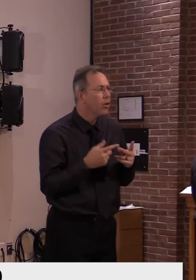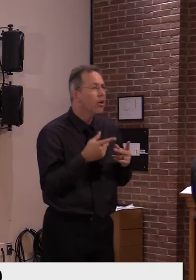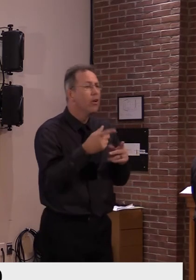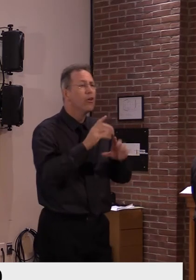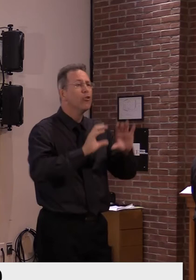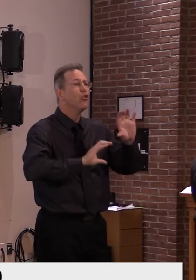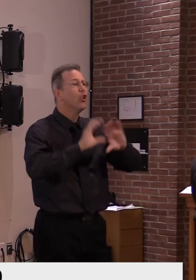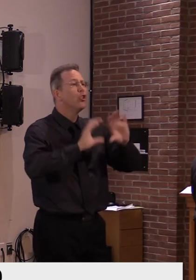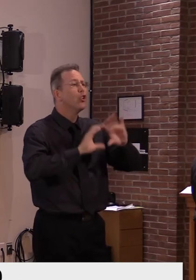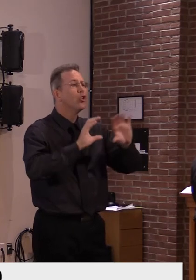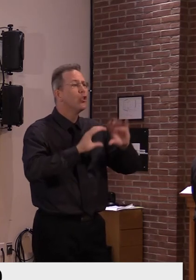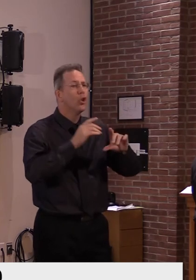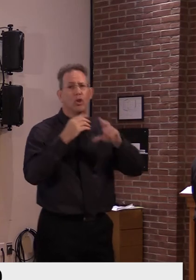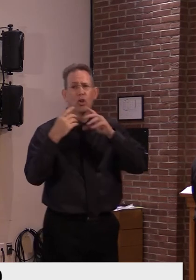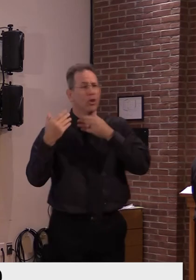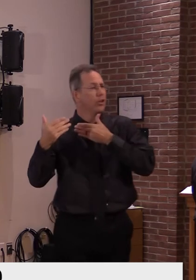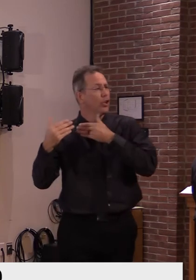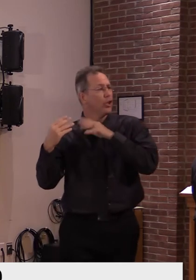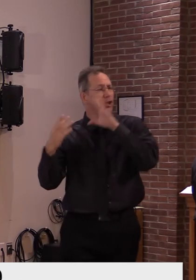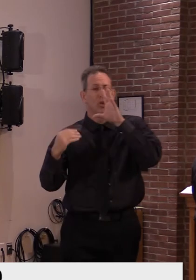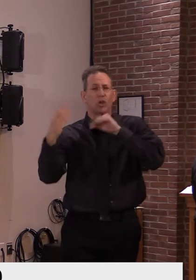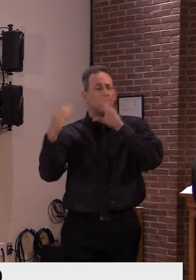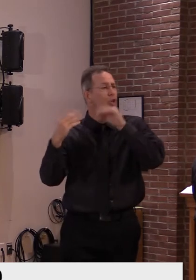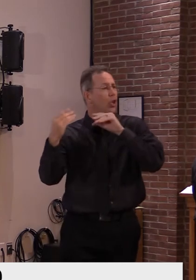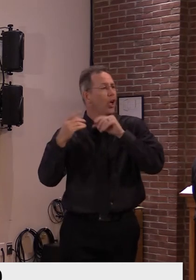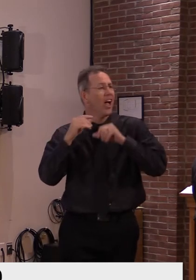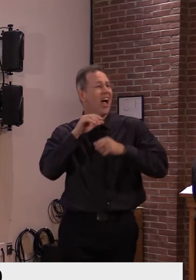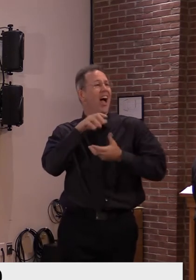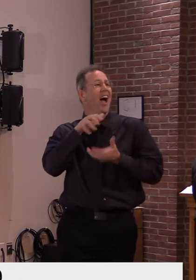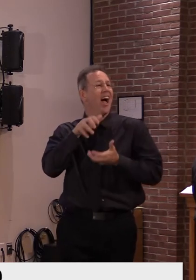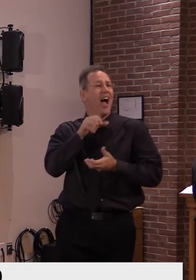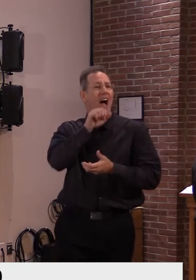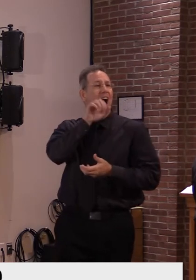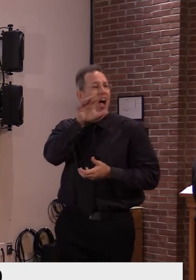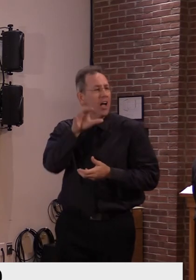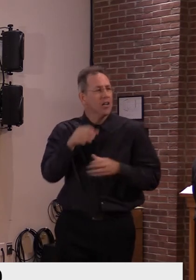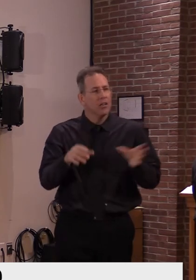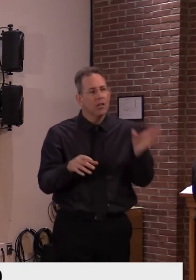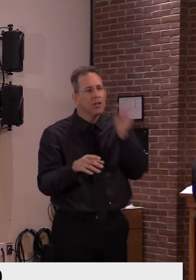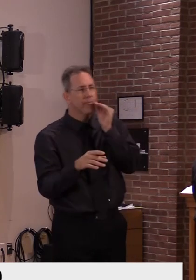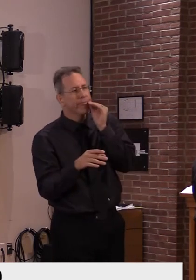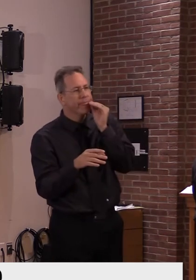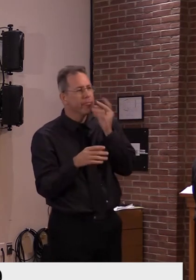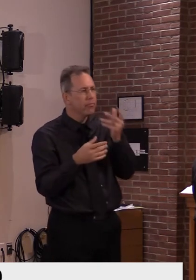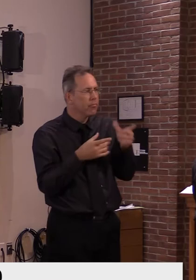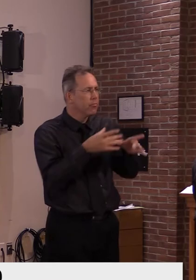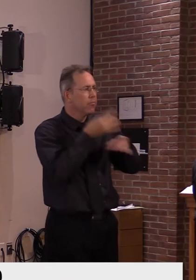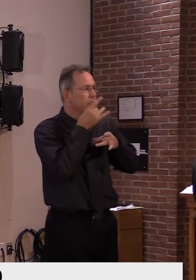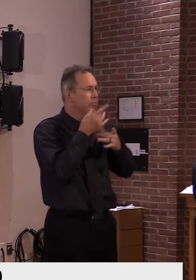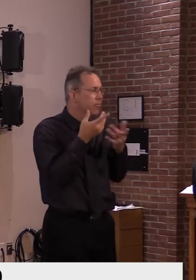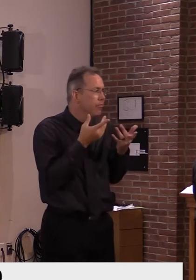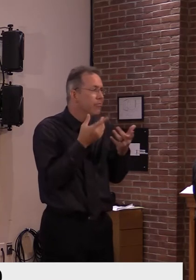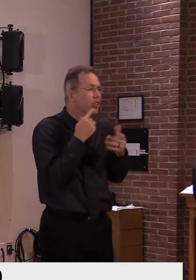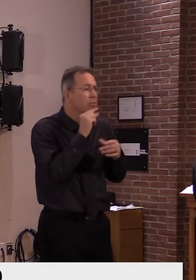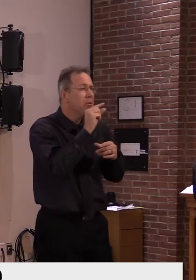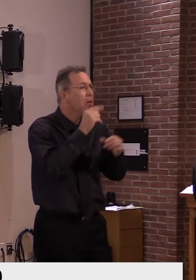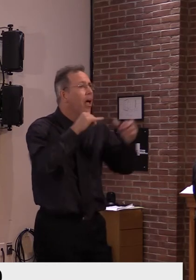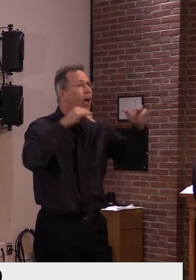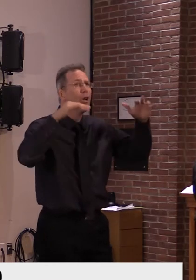transmission, and masks can help the wearer, not just the person that the wearer is in the room with.